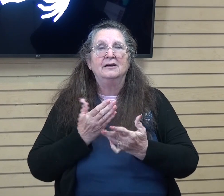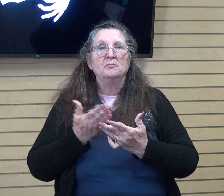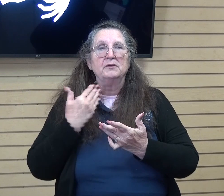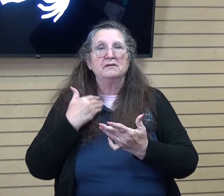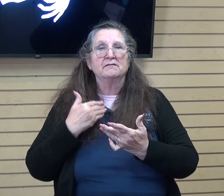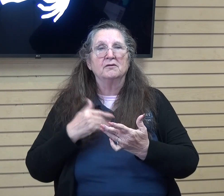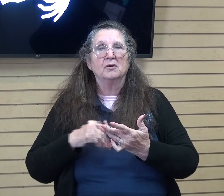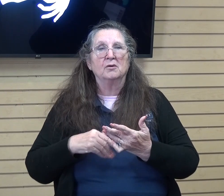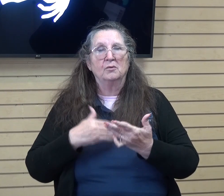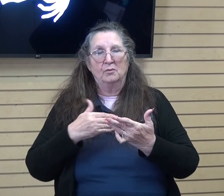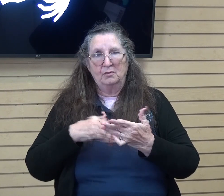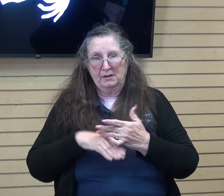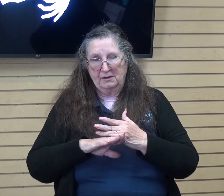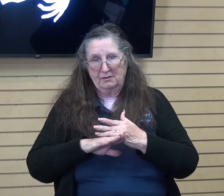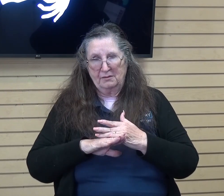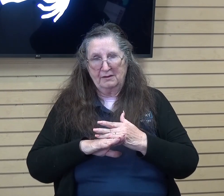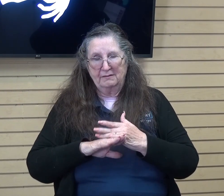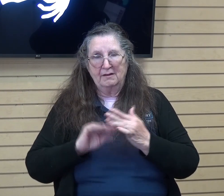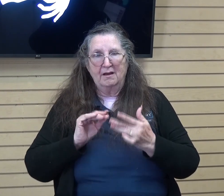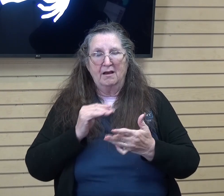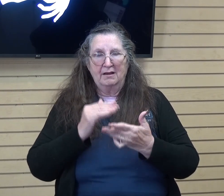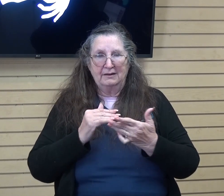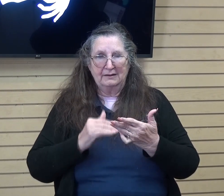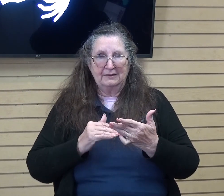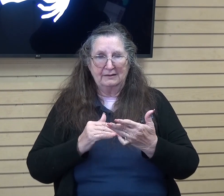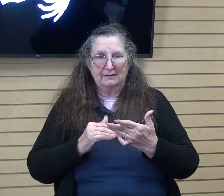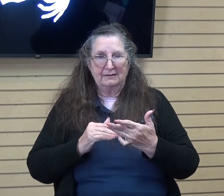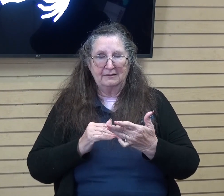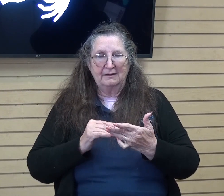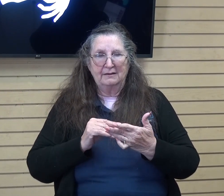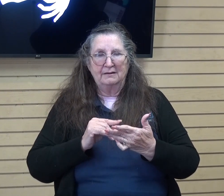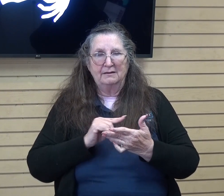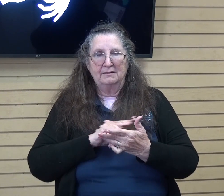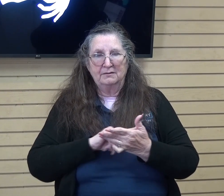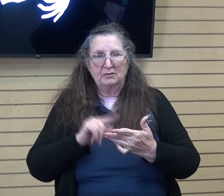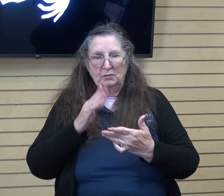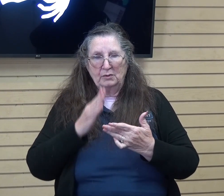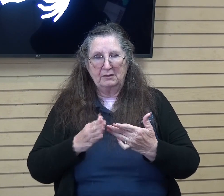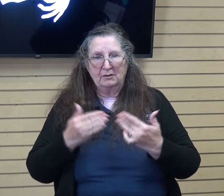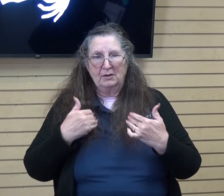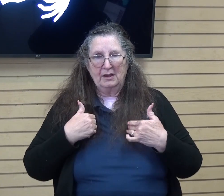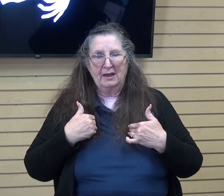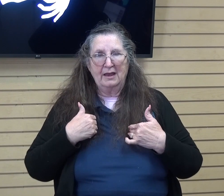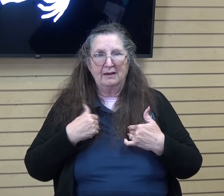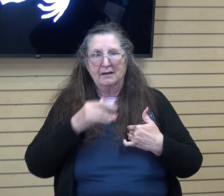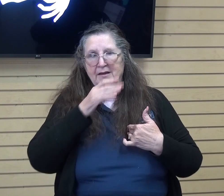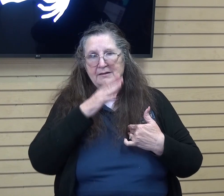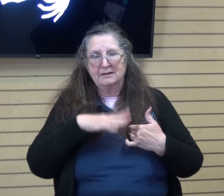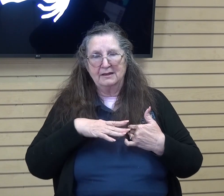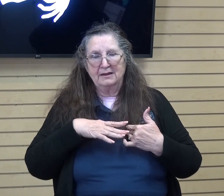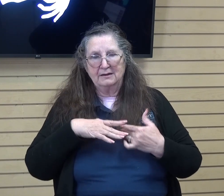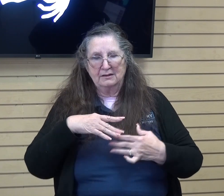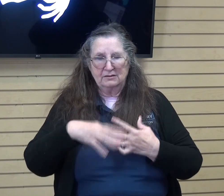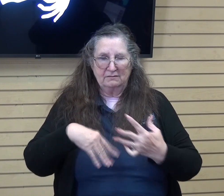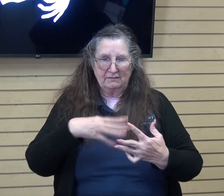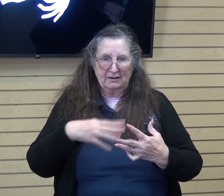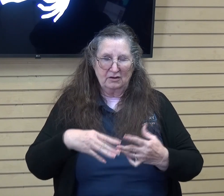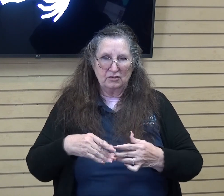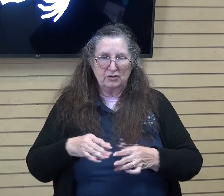to um our lesson the weekend prior we had our ladies fellowship walk and so i have a